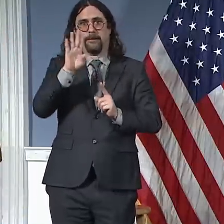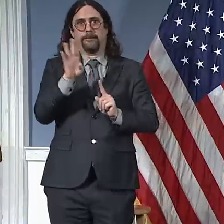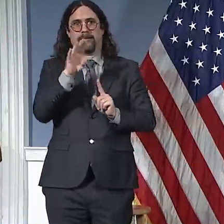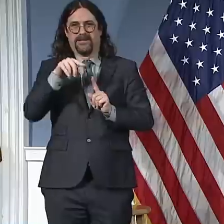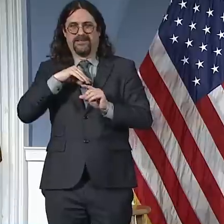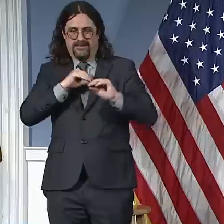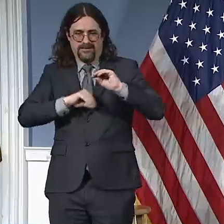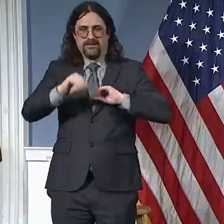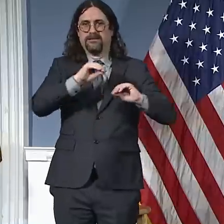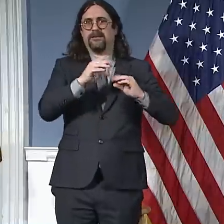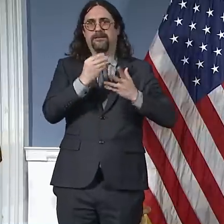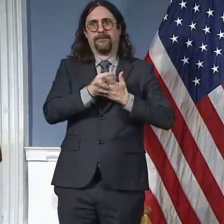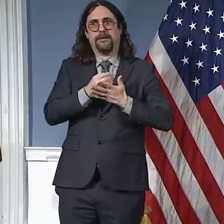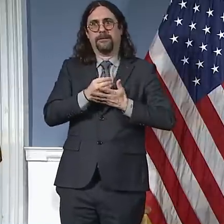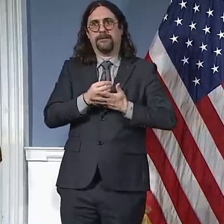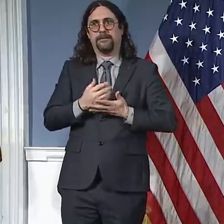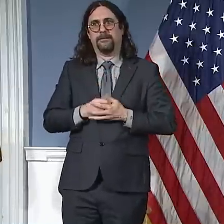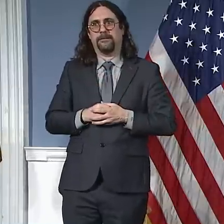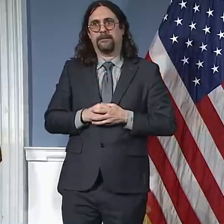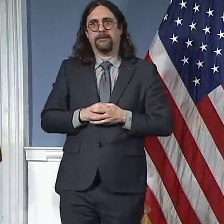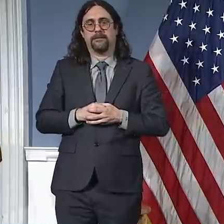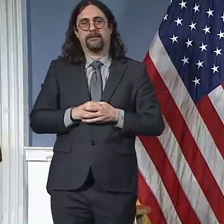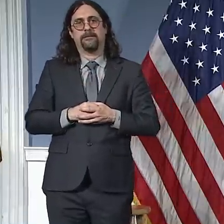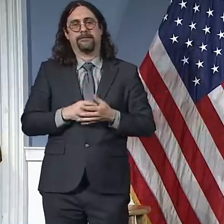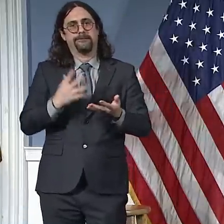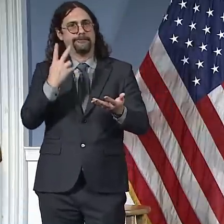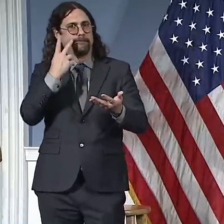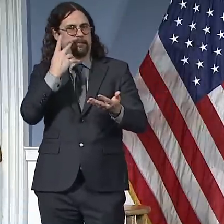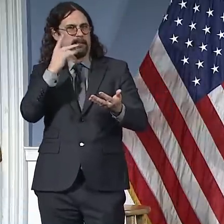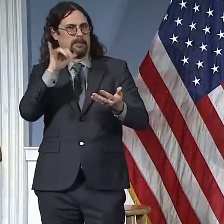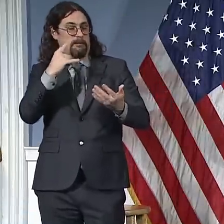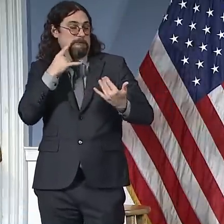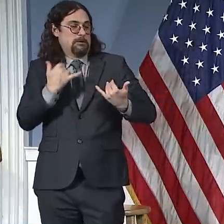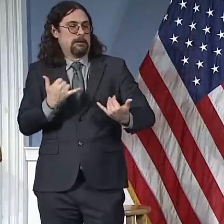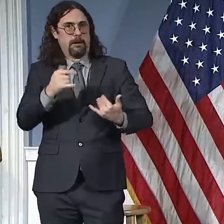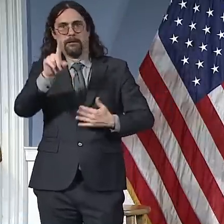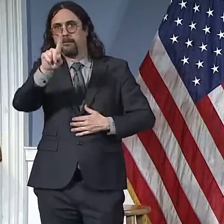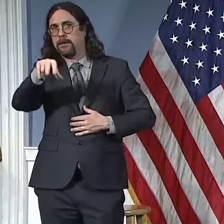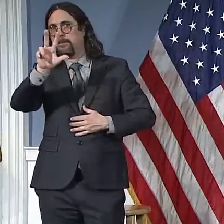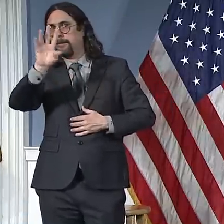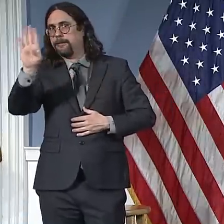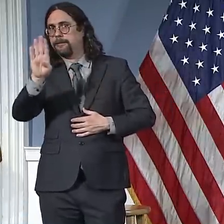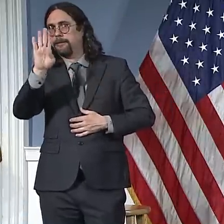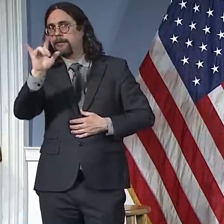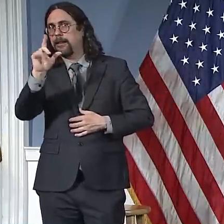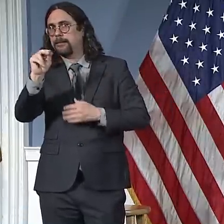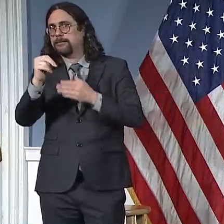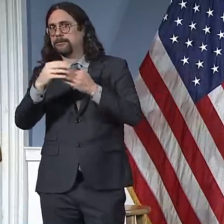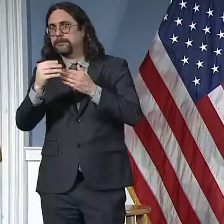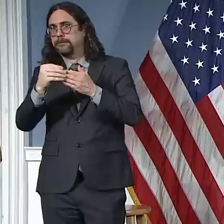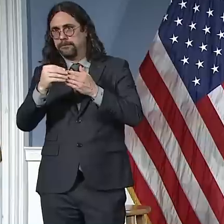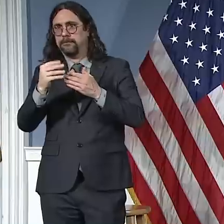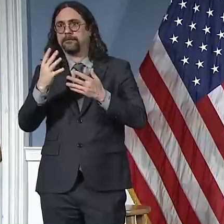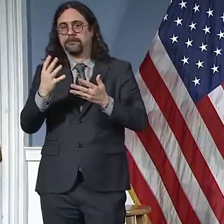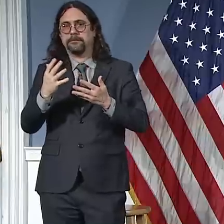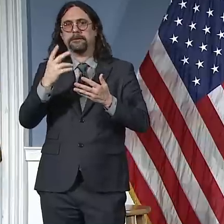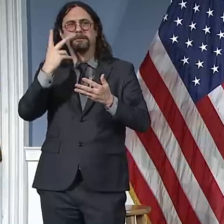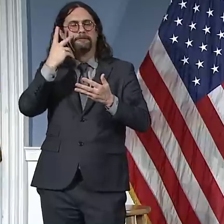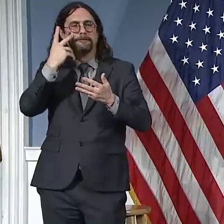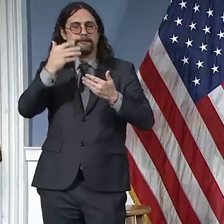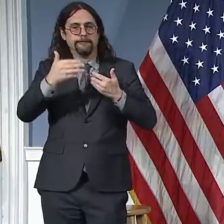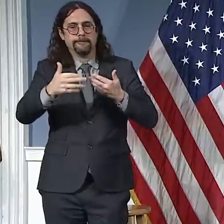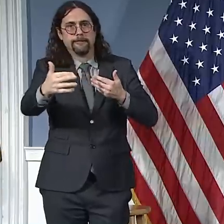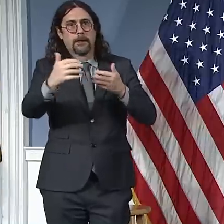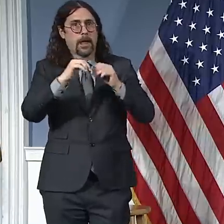and see massive new expenses because of this crisis. But I wanted to give you that update. It's an unfortunate update, but it's the